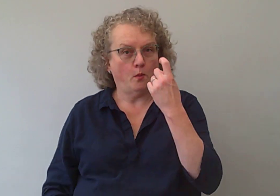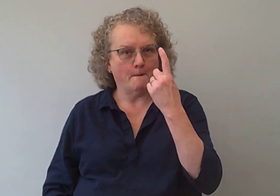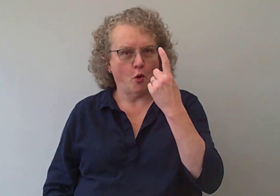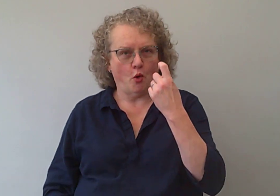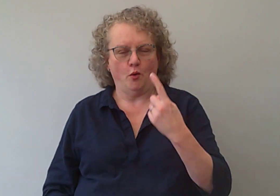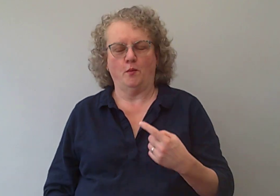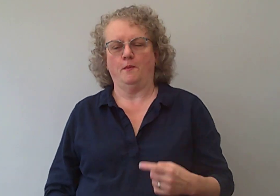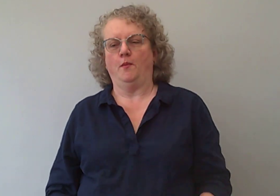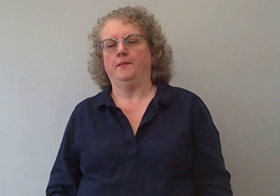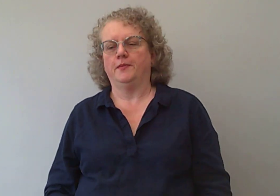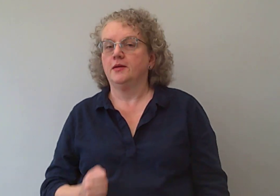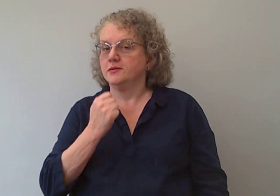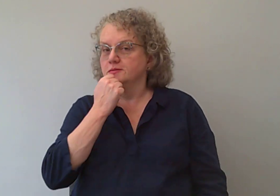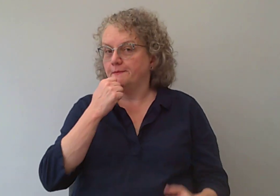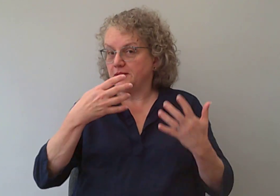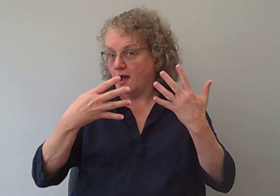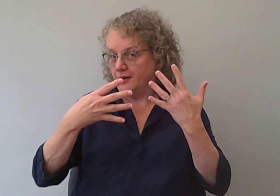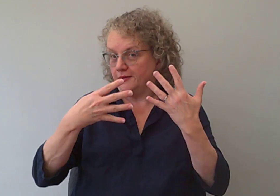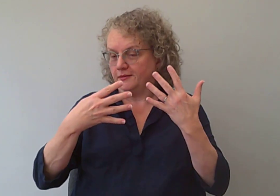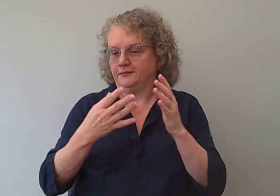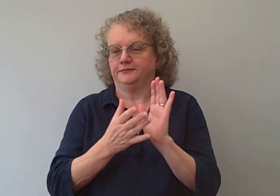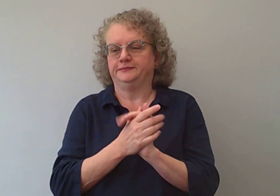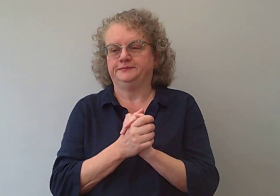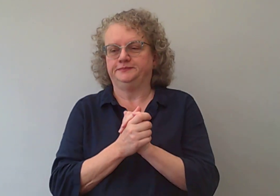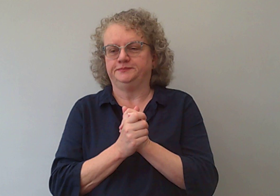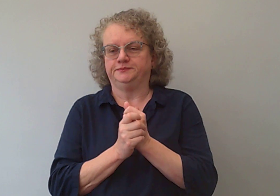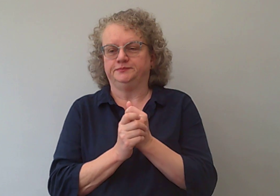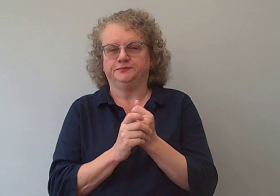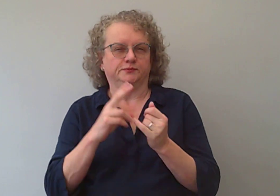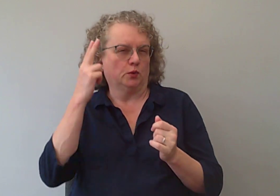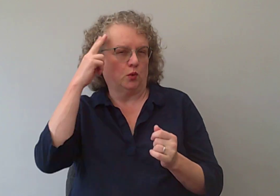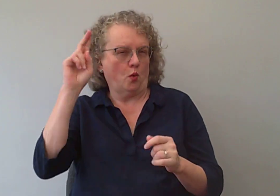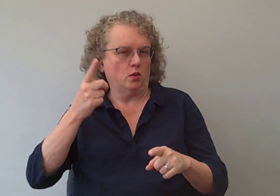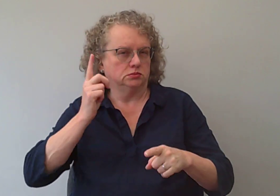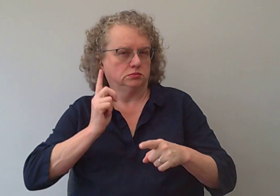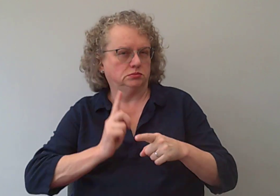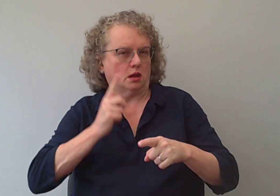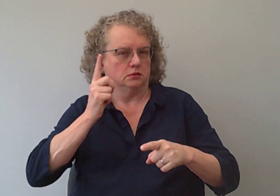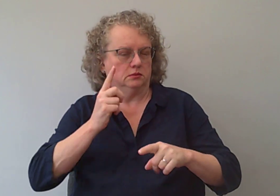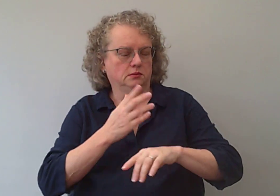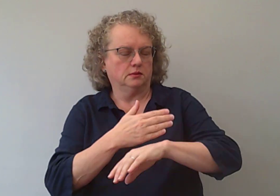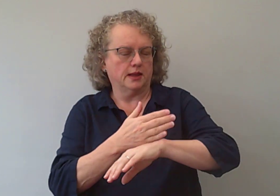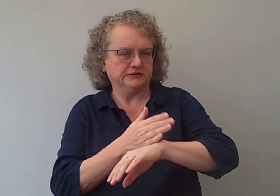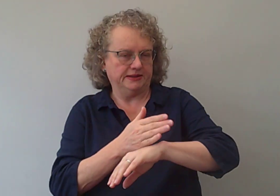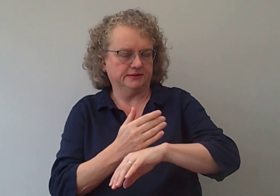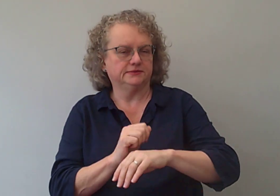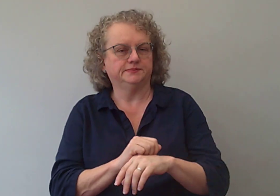One more, number nine, this is called sudden aspect.